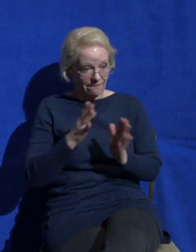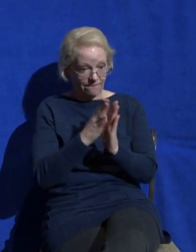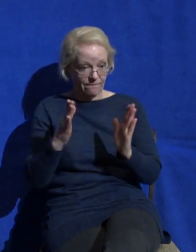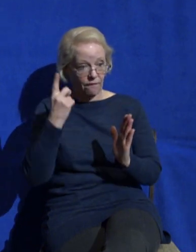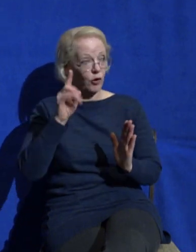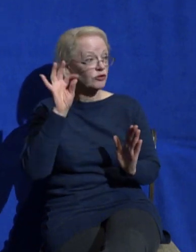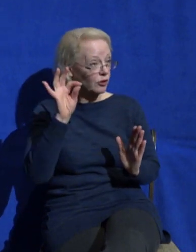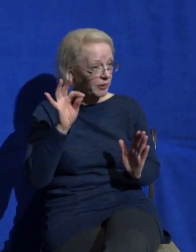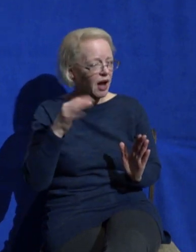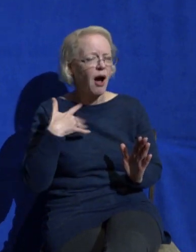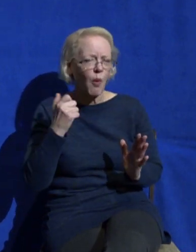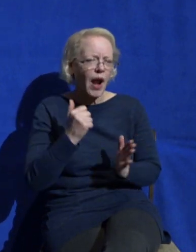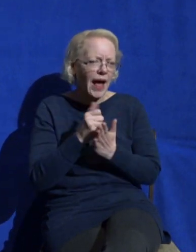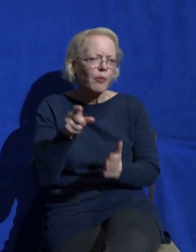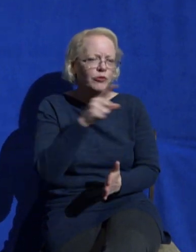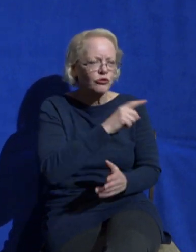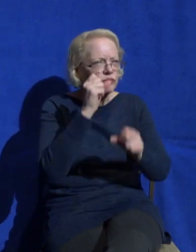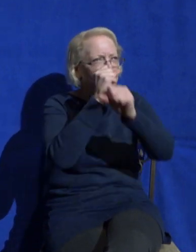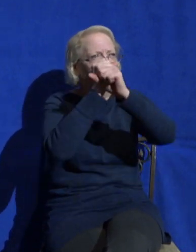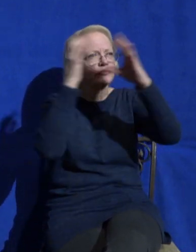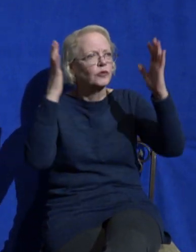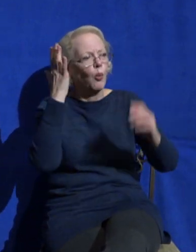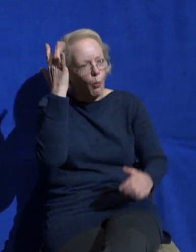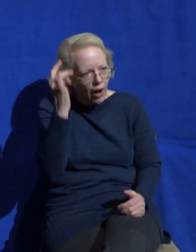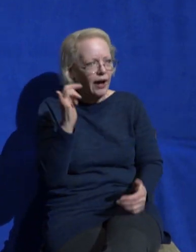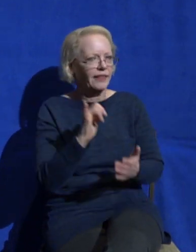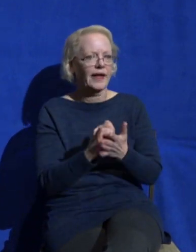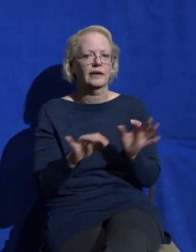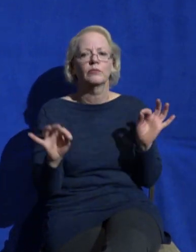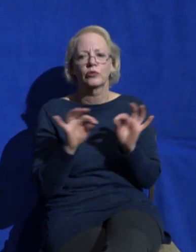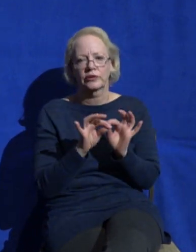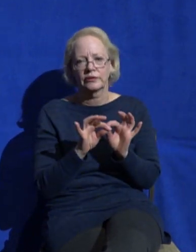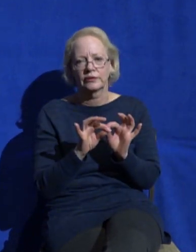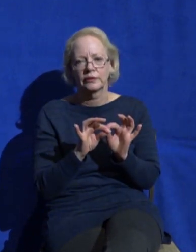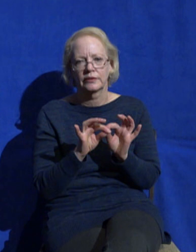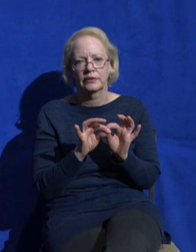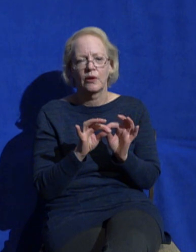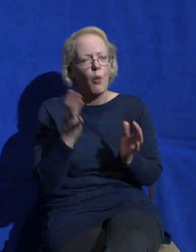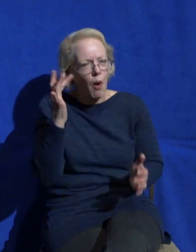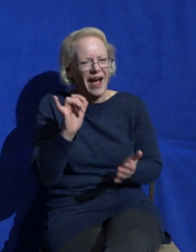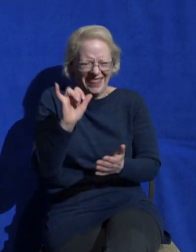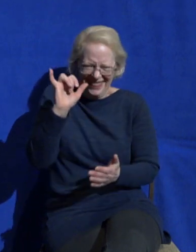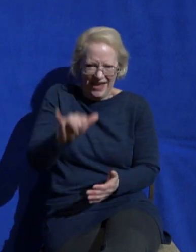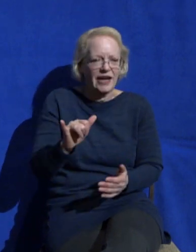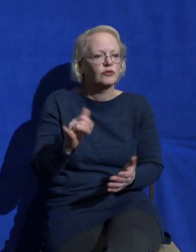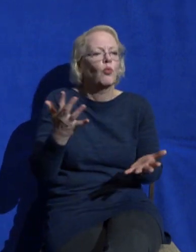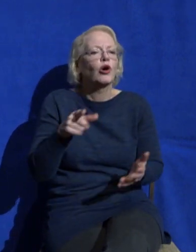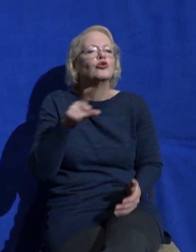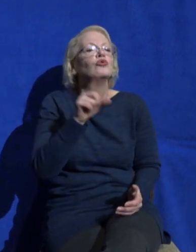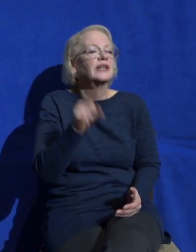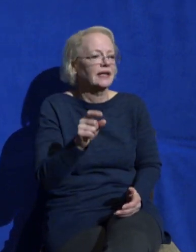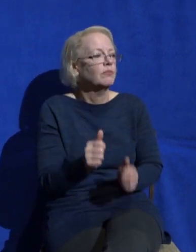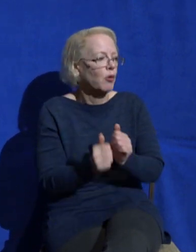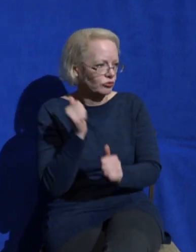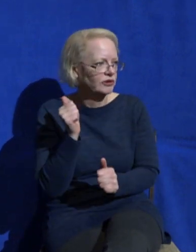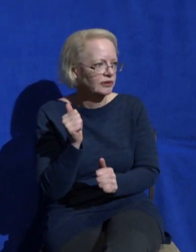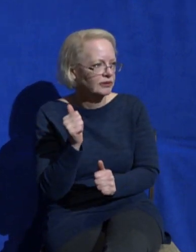I want to help you see why intimacy with God is the thing you need more than anything because I think the fundamental